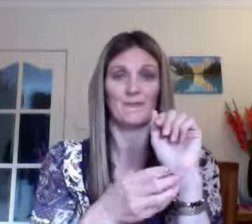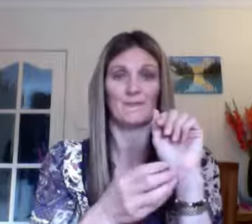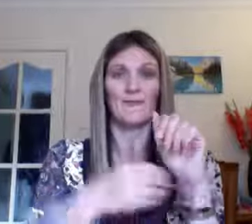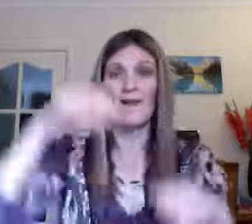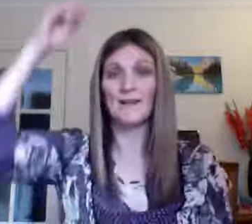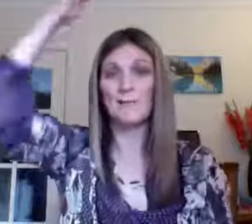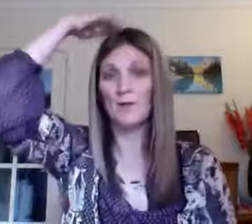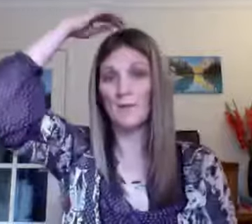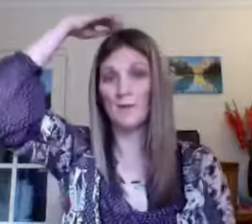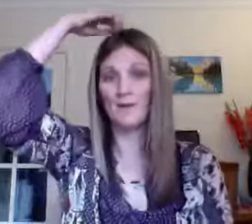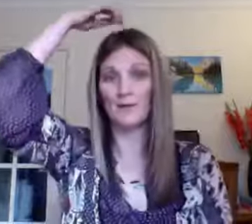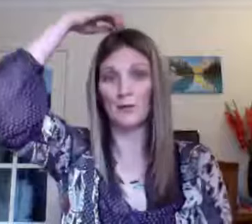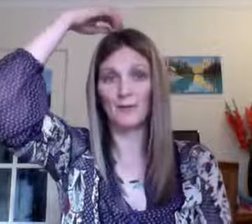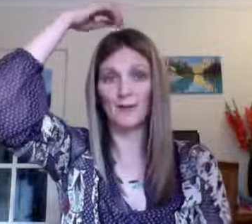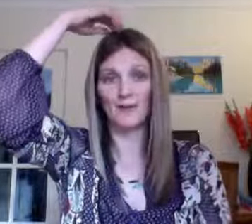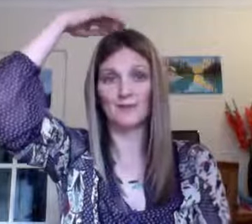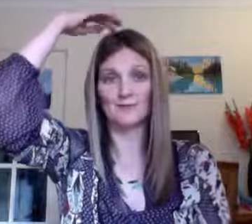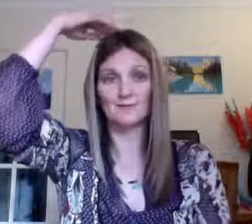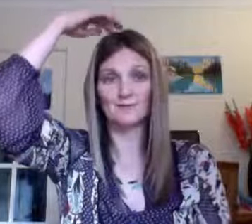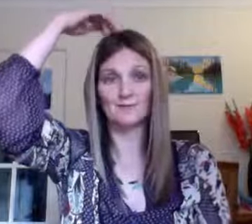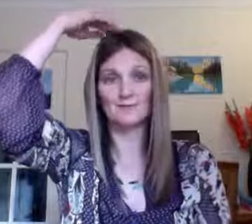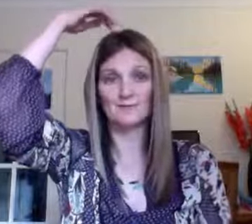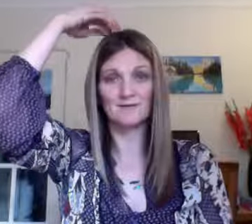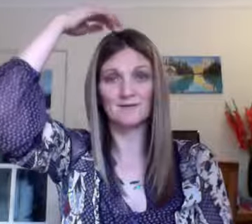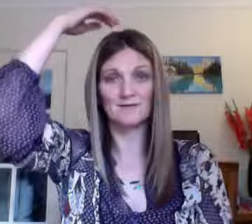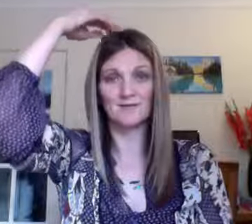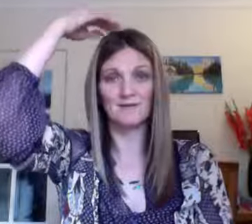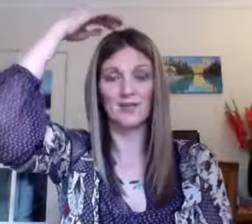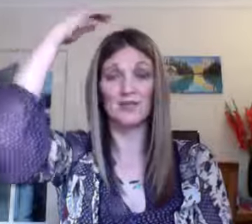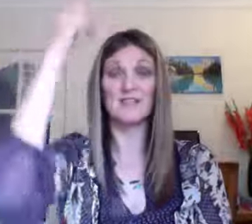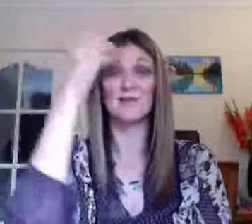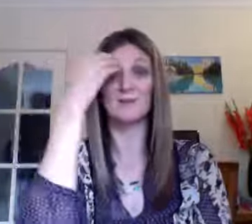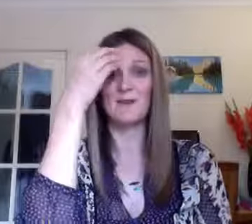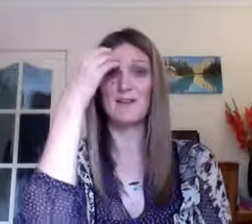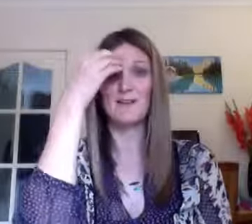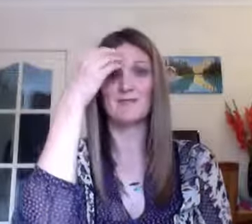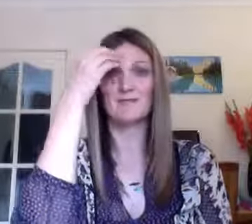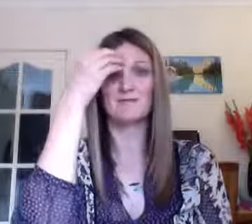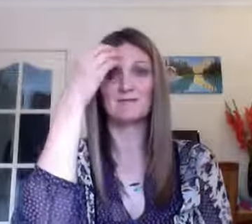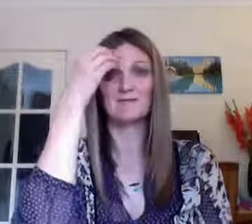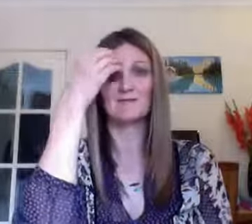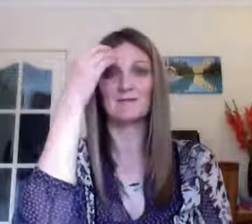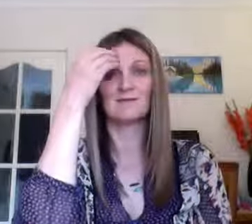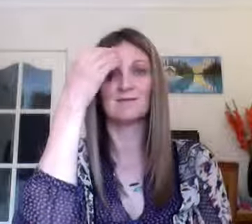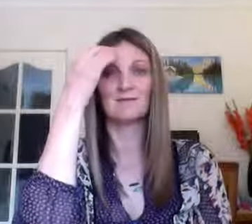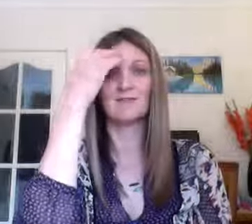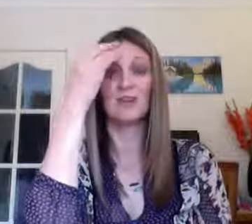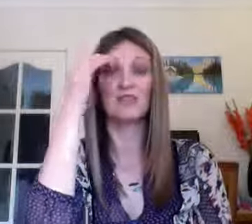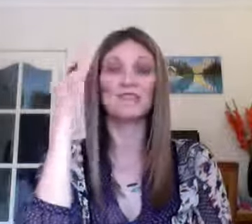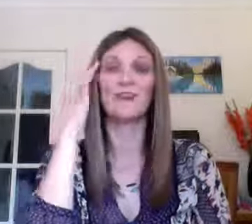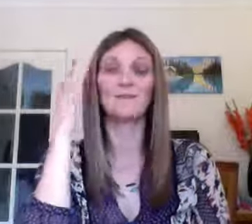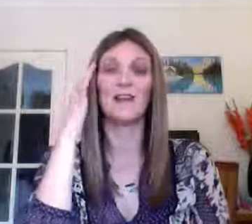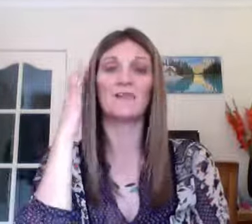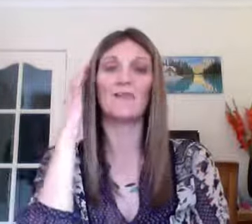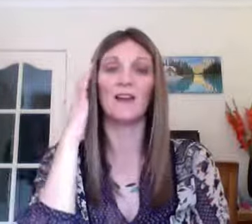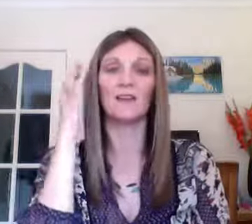At any moment the money could be here. I just have to believe. I just have to have faith.